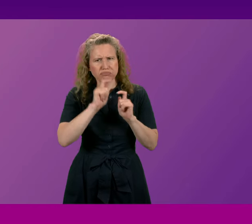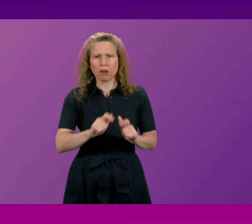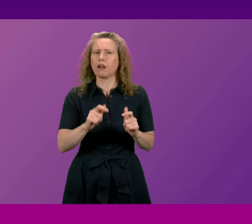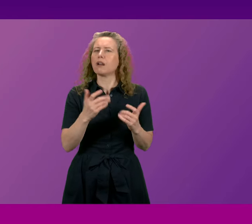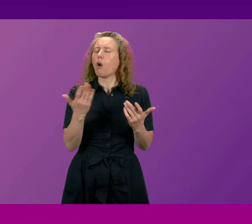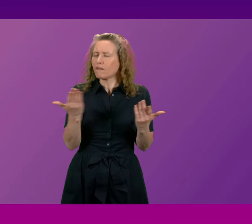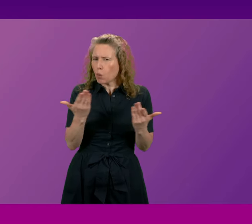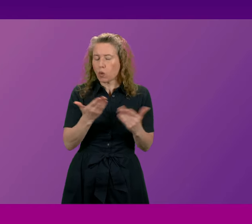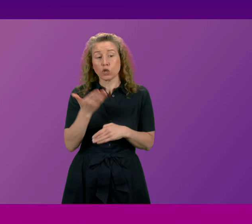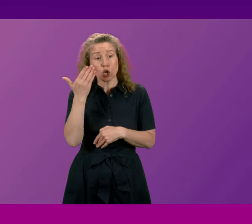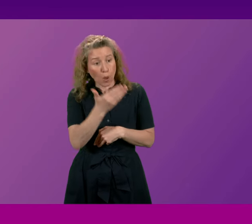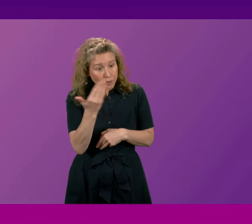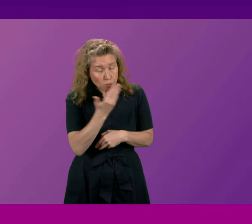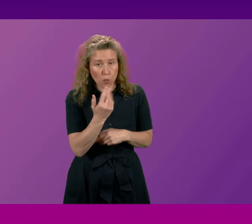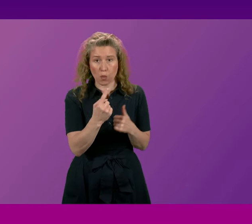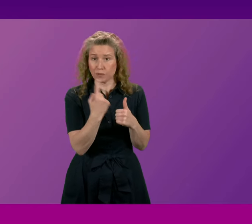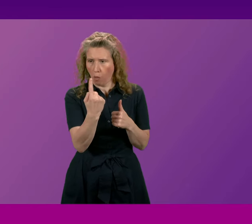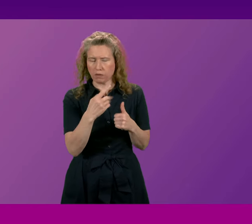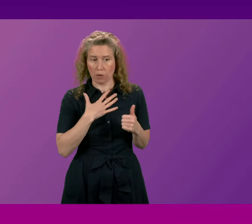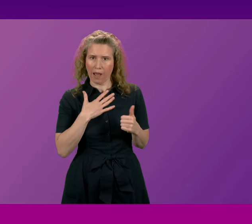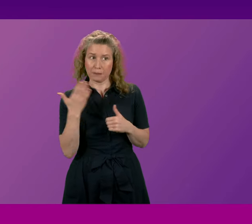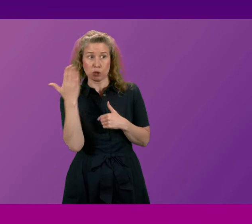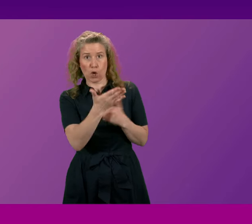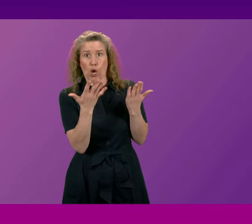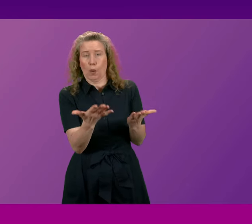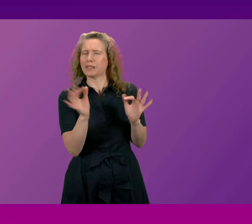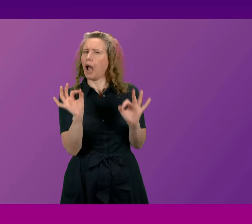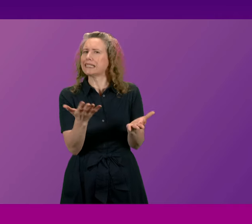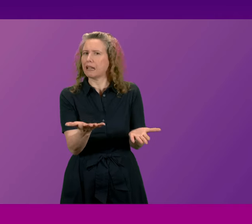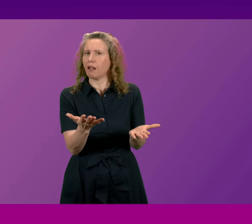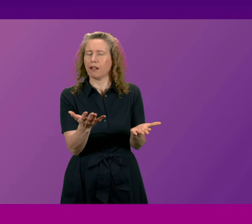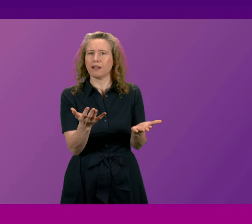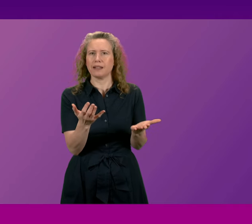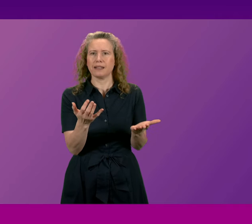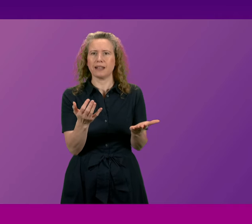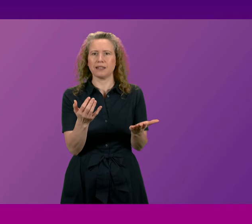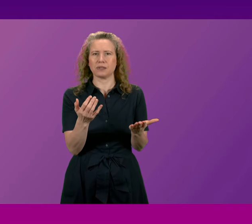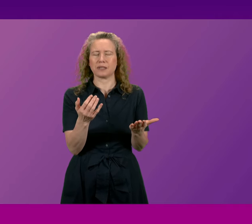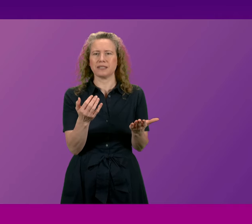attendance would be desirable ideal but